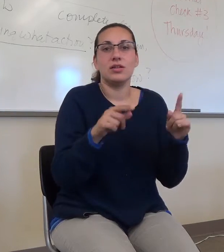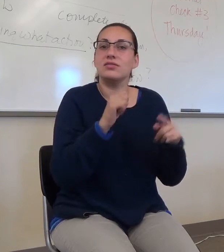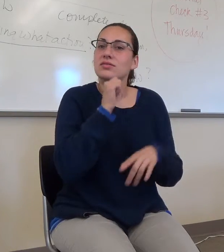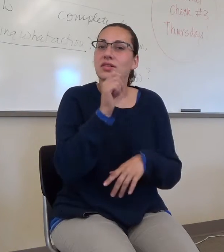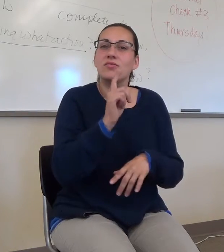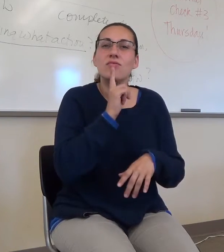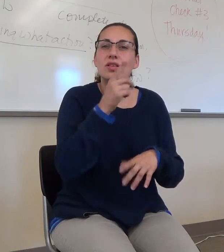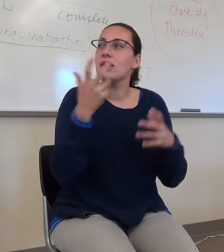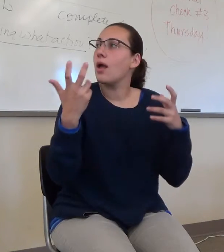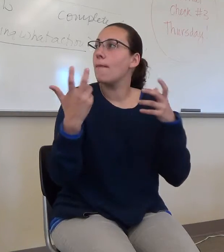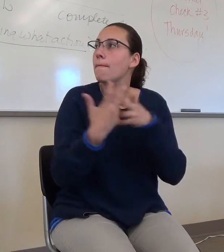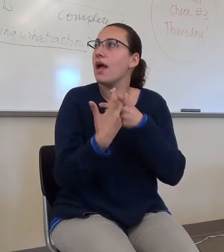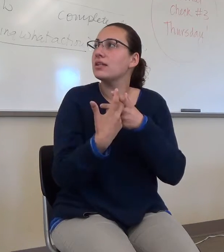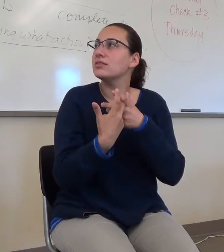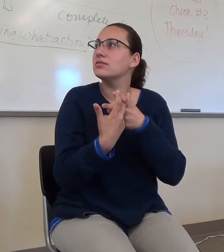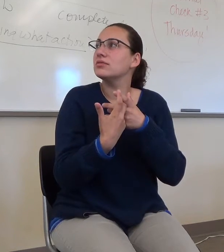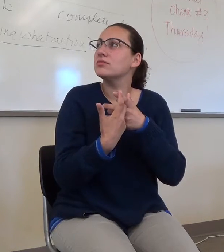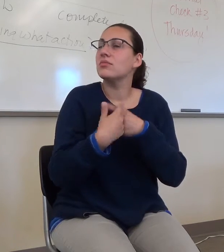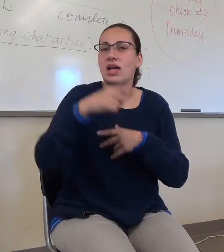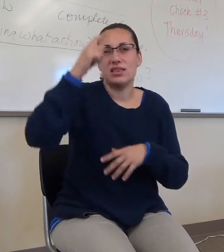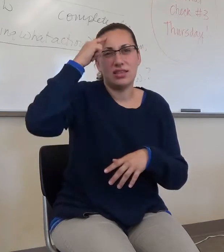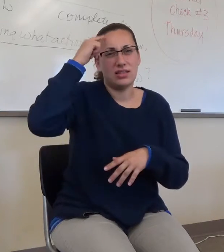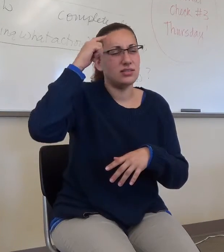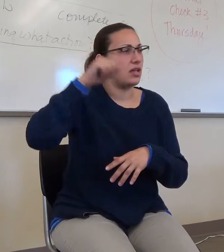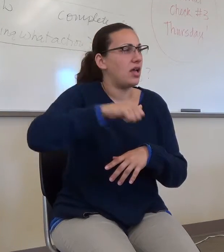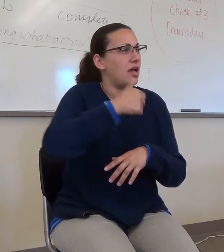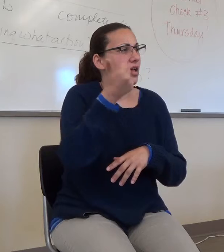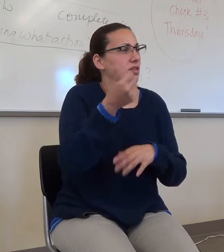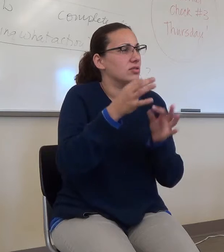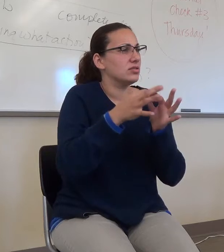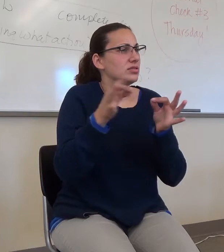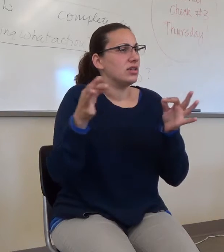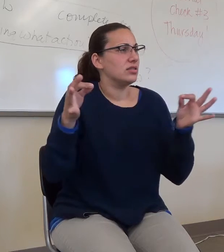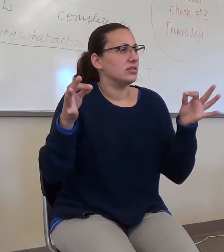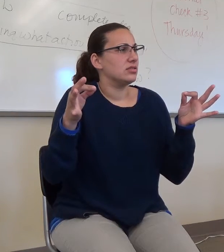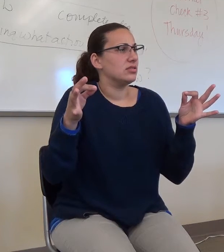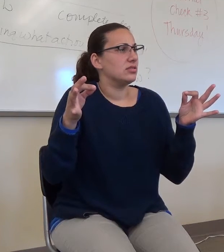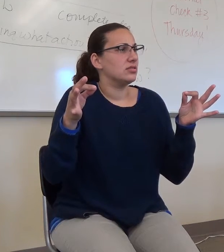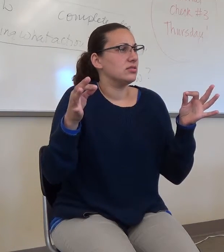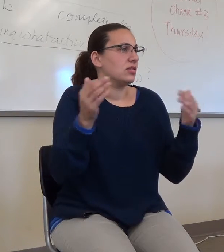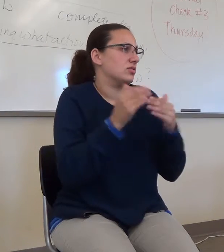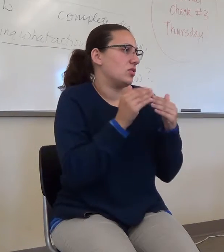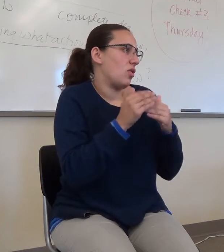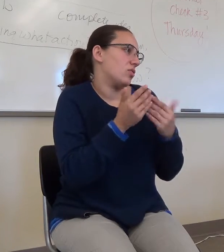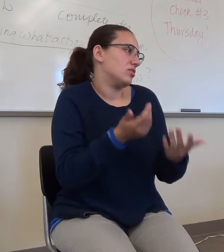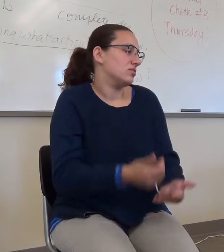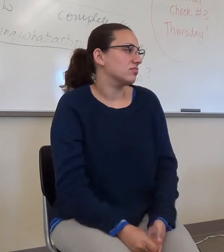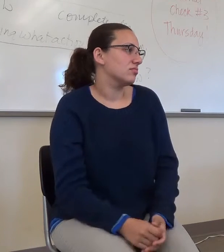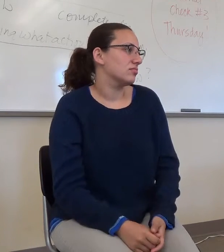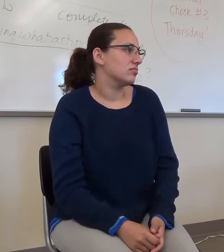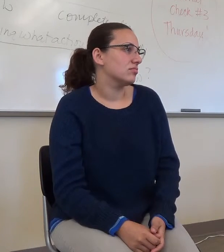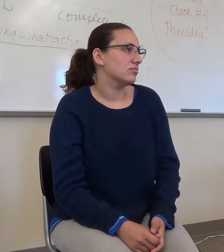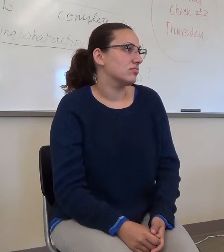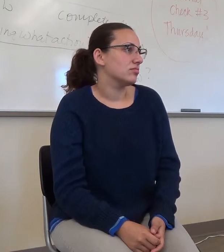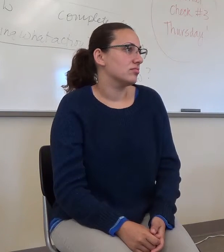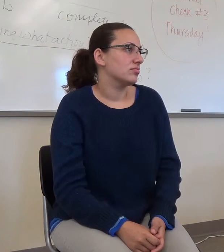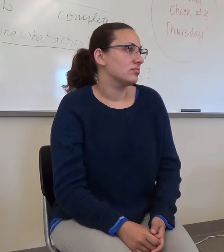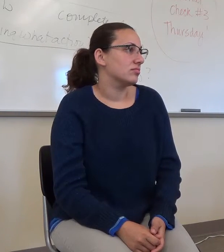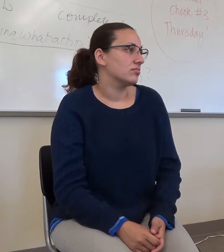Although I think, you're right, I think it's the only other sentence that even comes remotely close. Okay? Um, what we